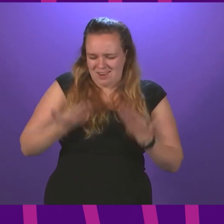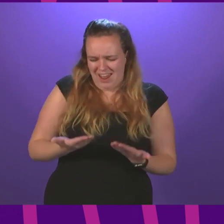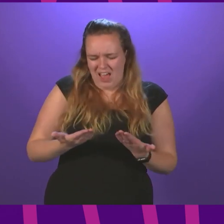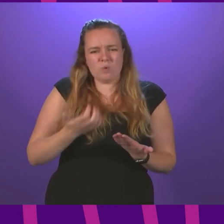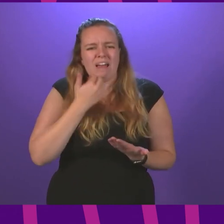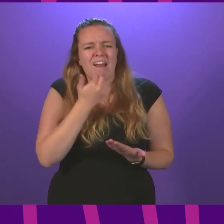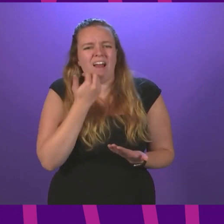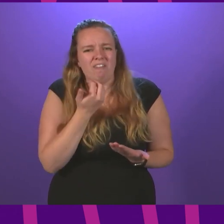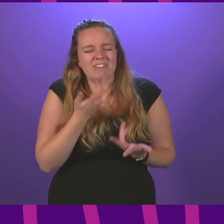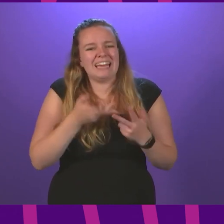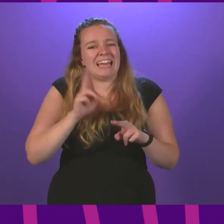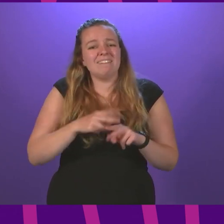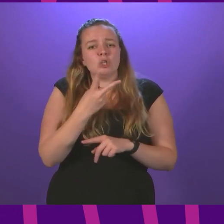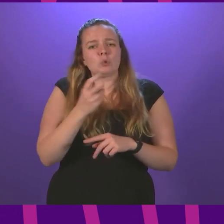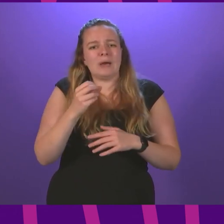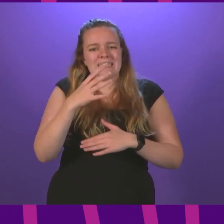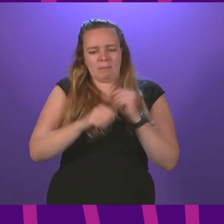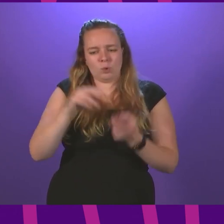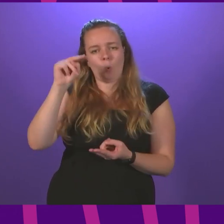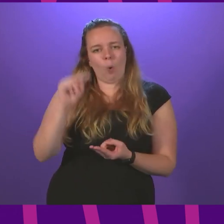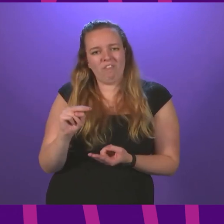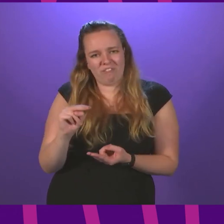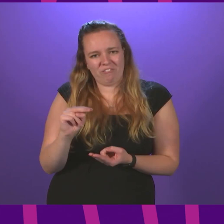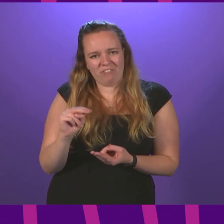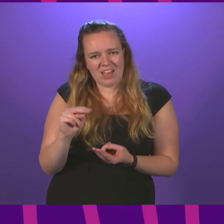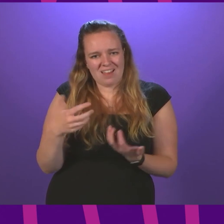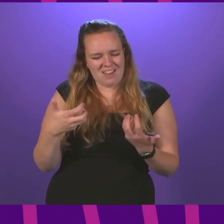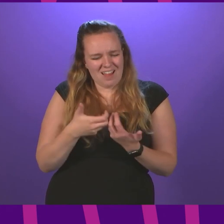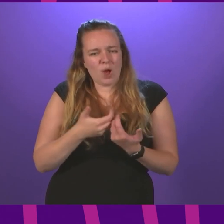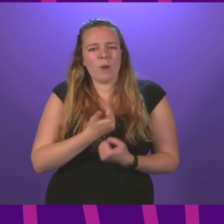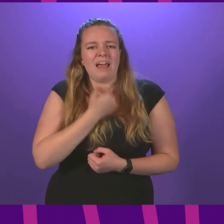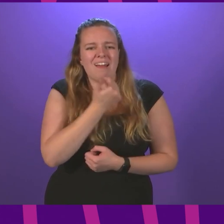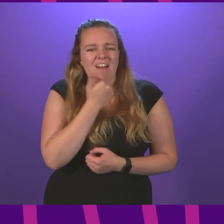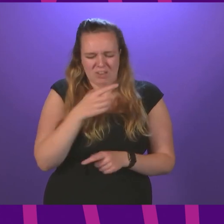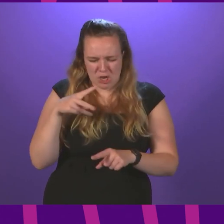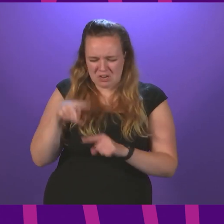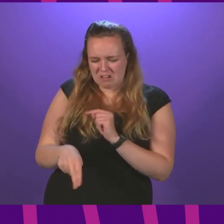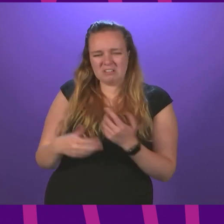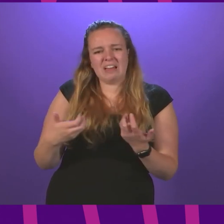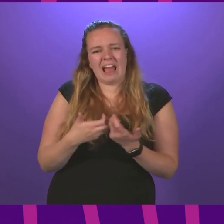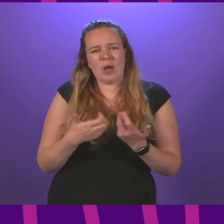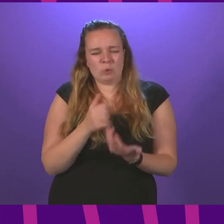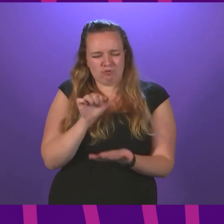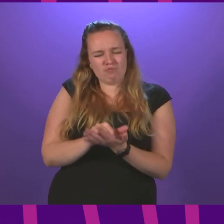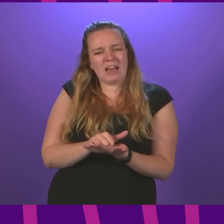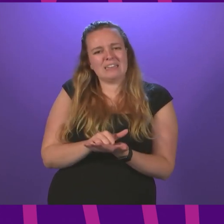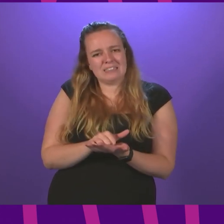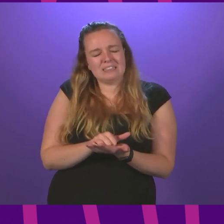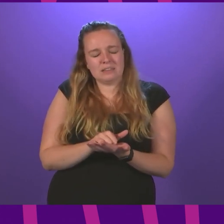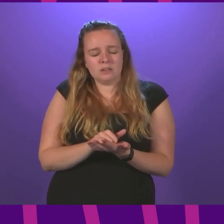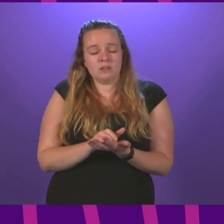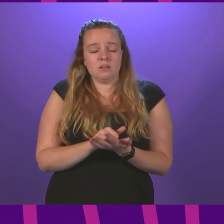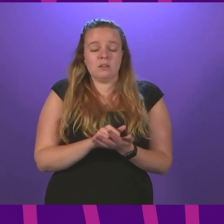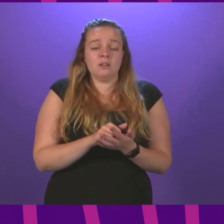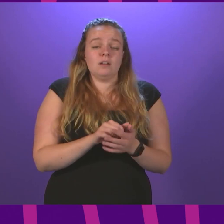if £20 is taken away? How can a cut be right? It's always